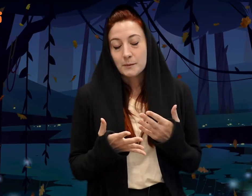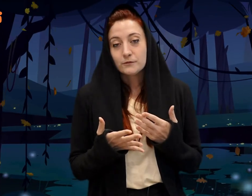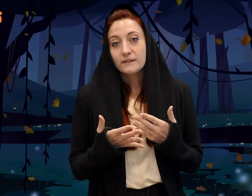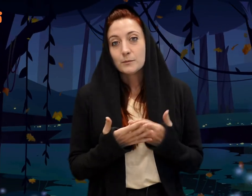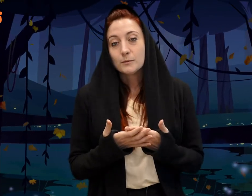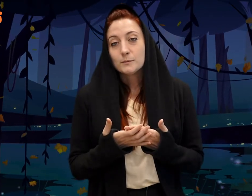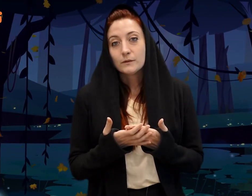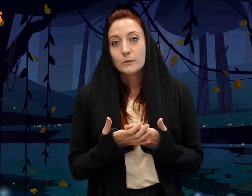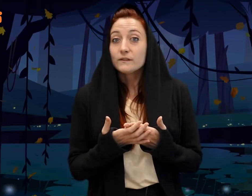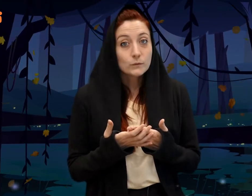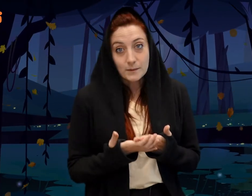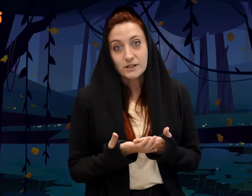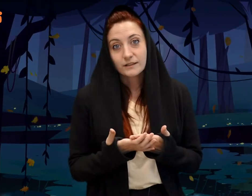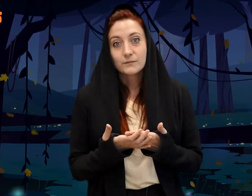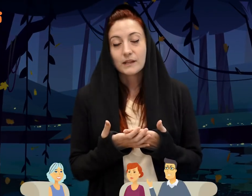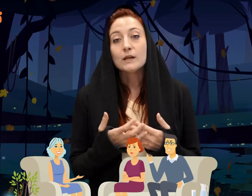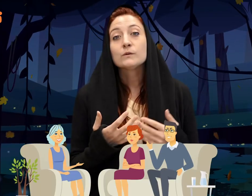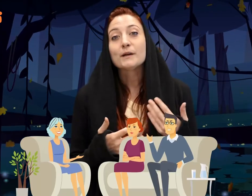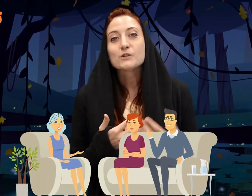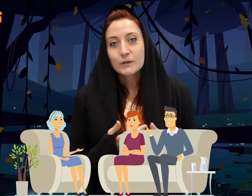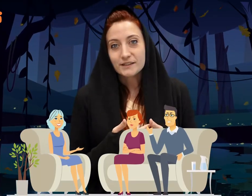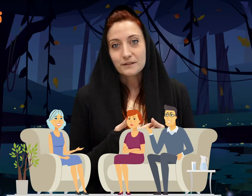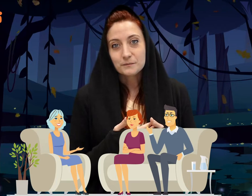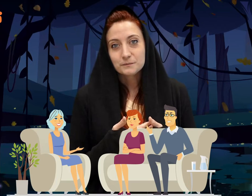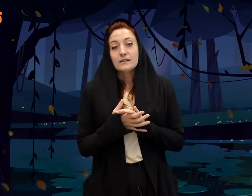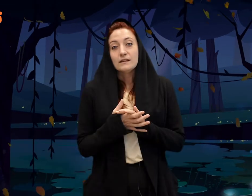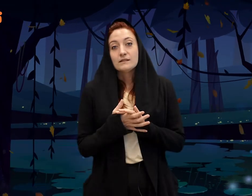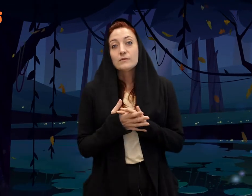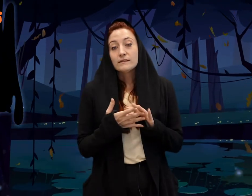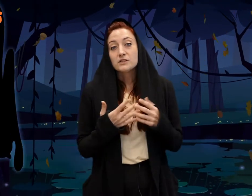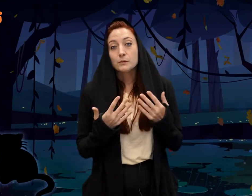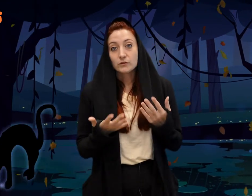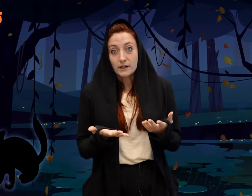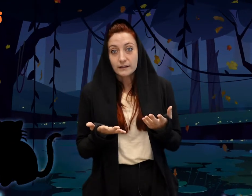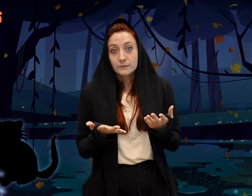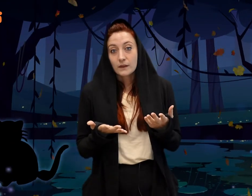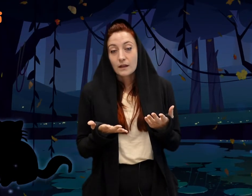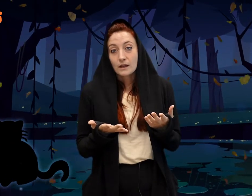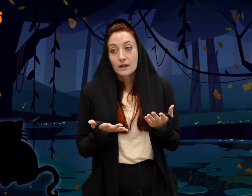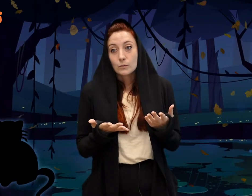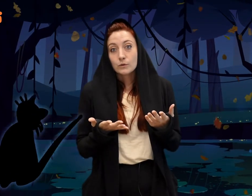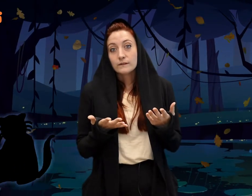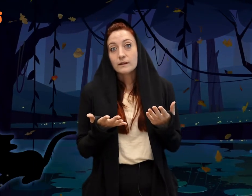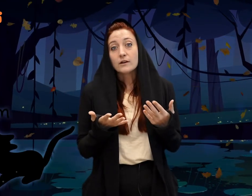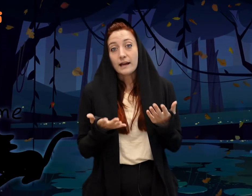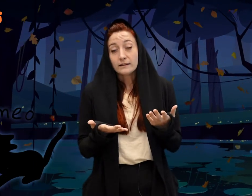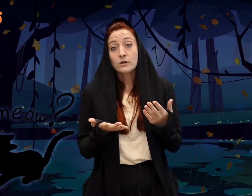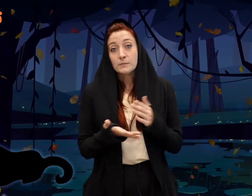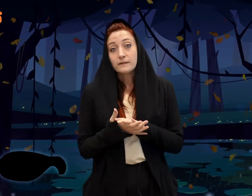people fix their problems wasn't with magic. It was by talking to them. And the reason that she was crying was that her cat had gone missing